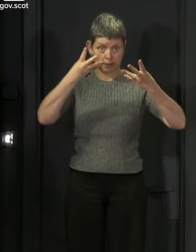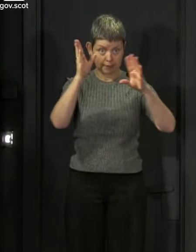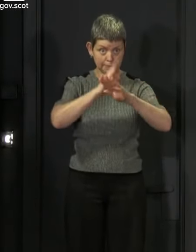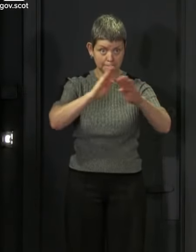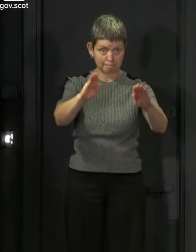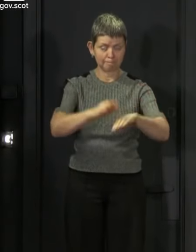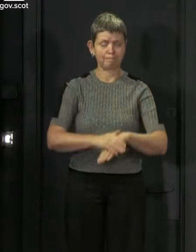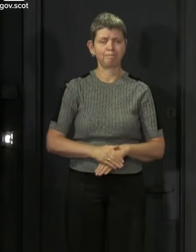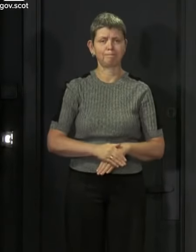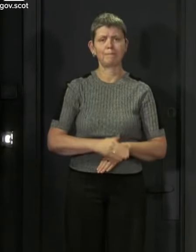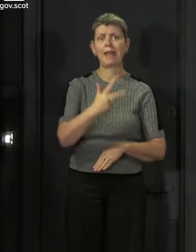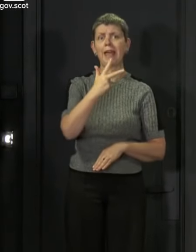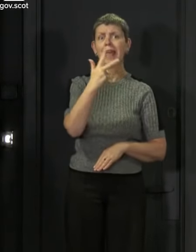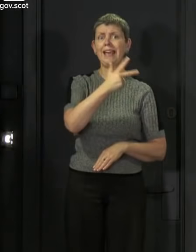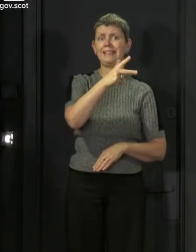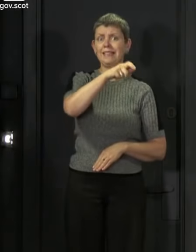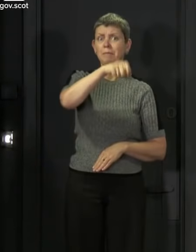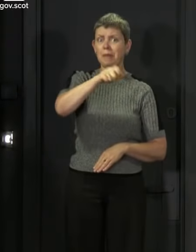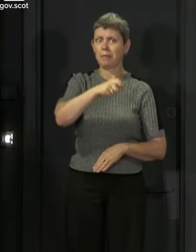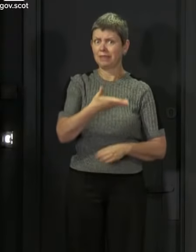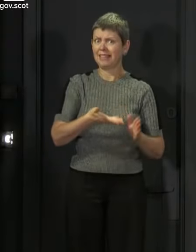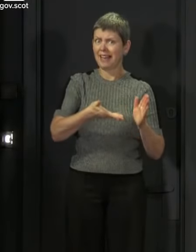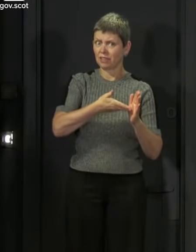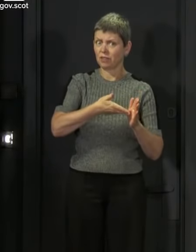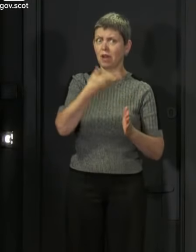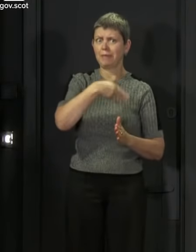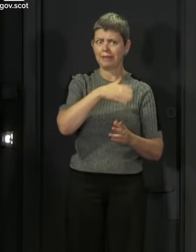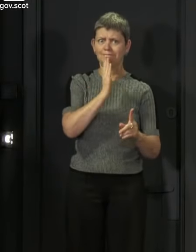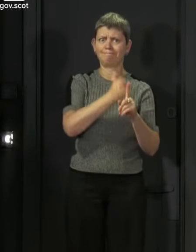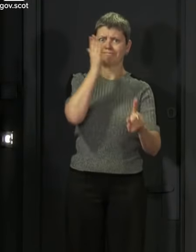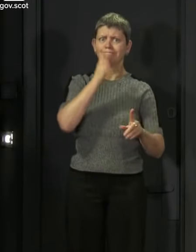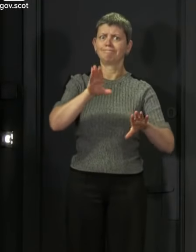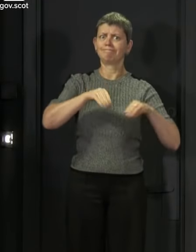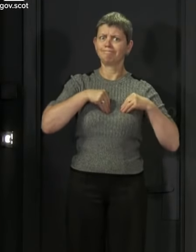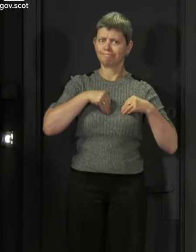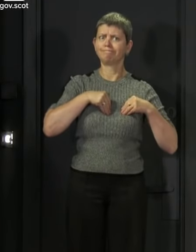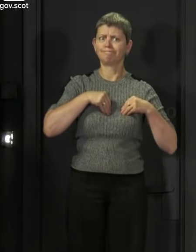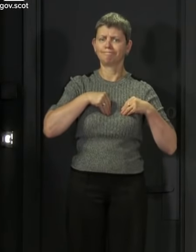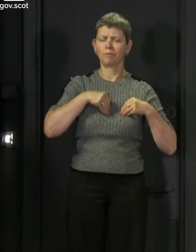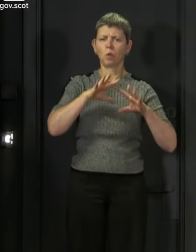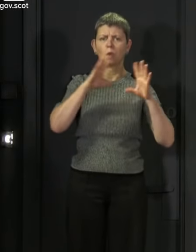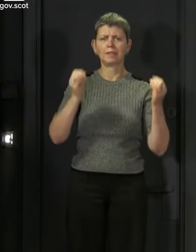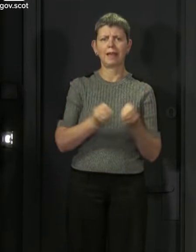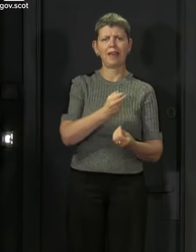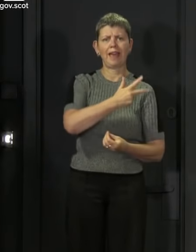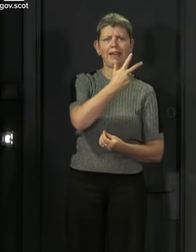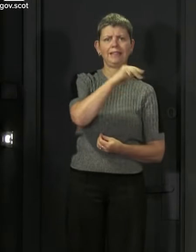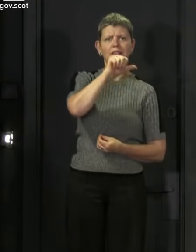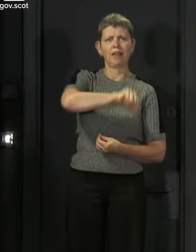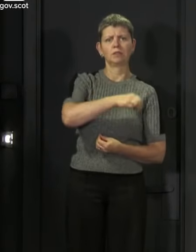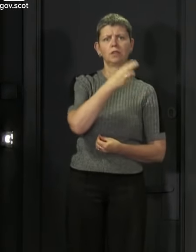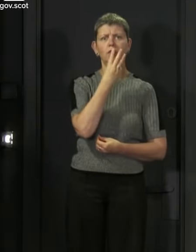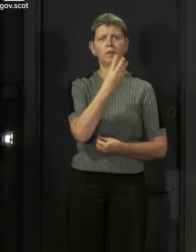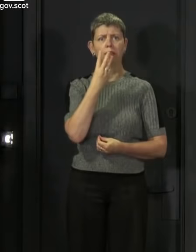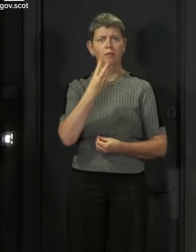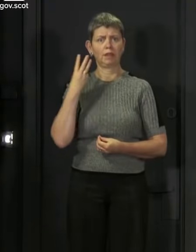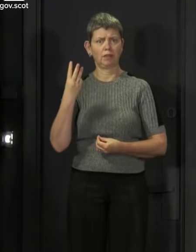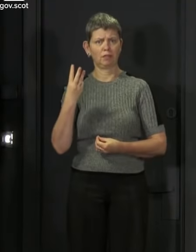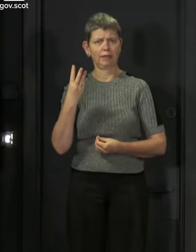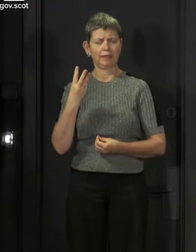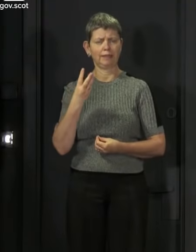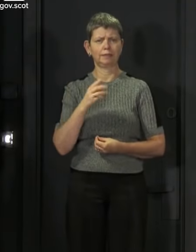An additional 18 positive cases were confirmed yesterday, which takes the total now in Scotland to 18,333.